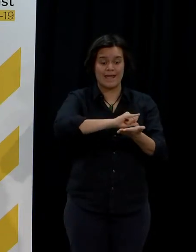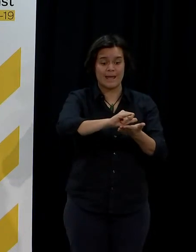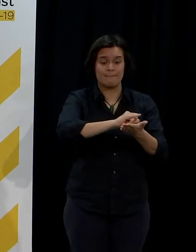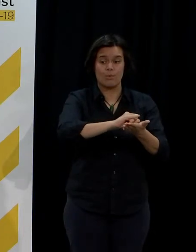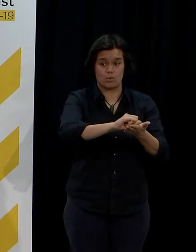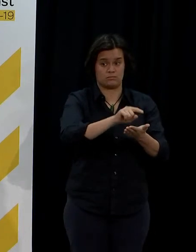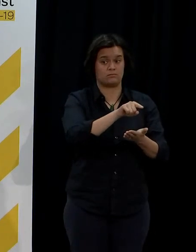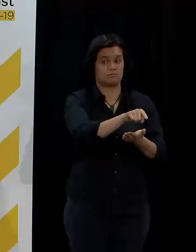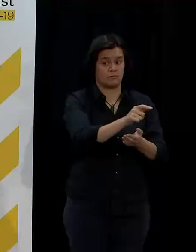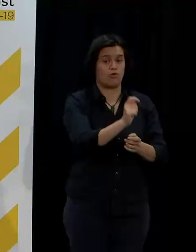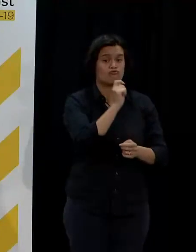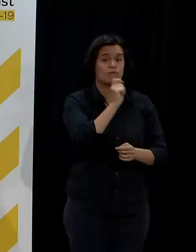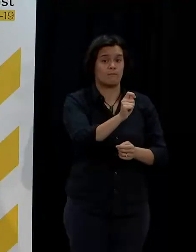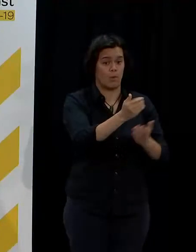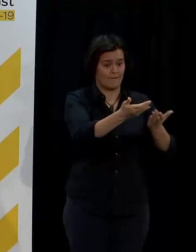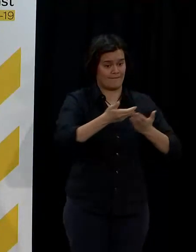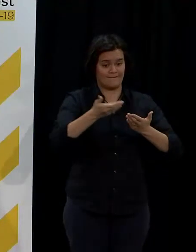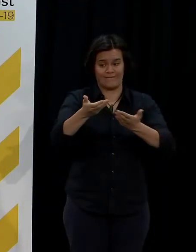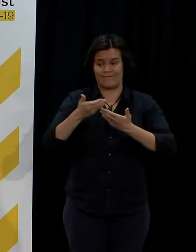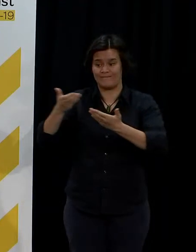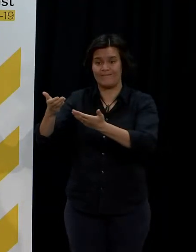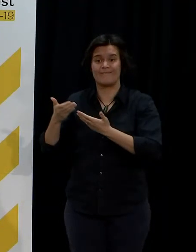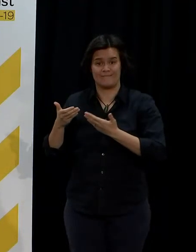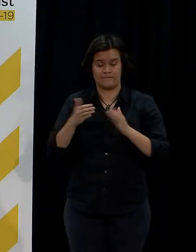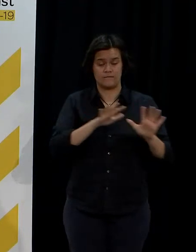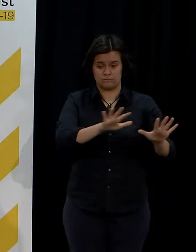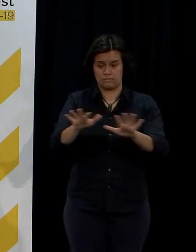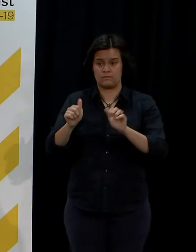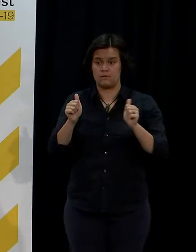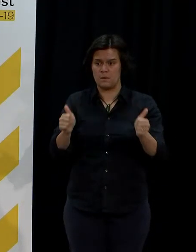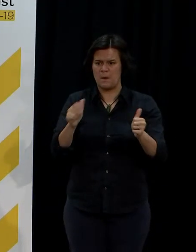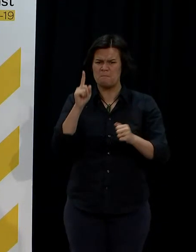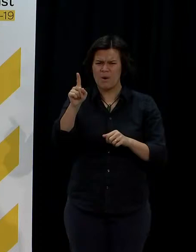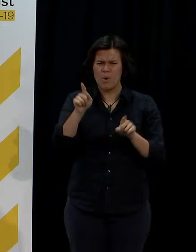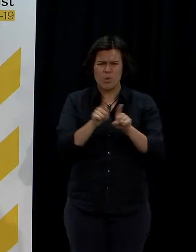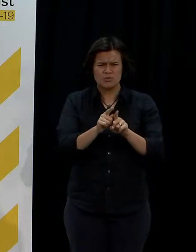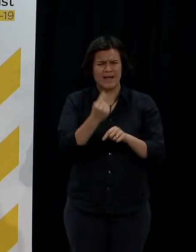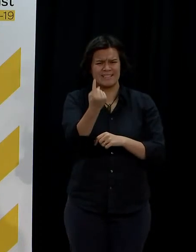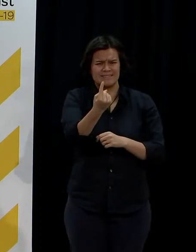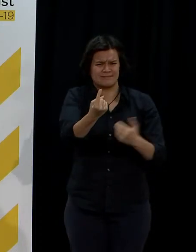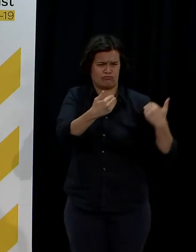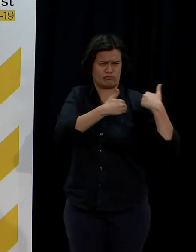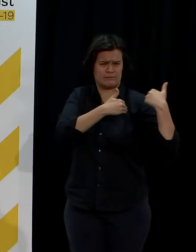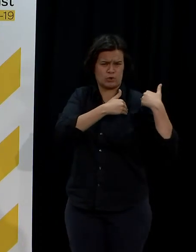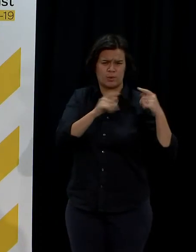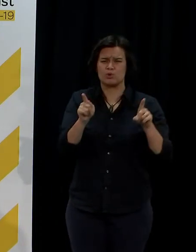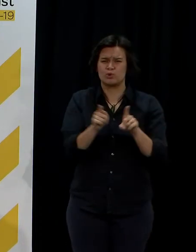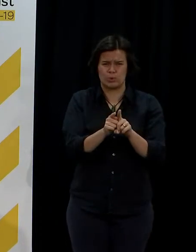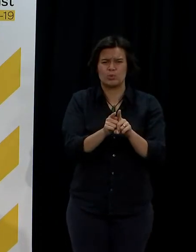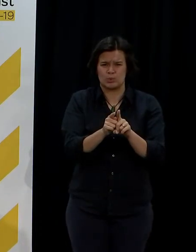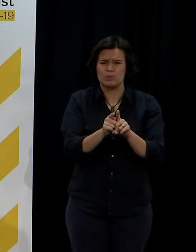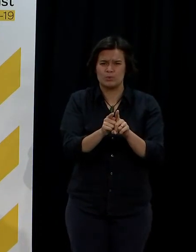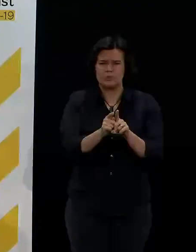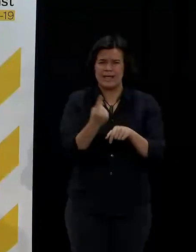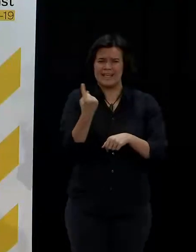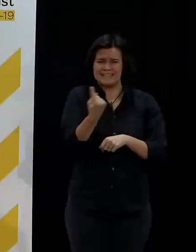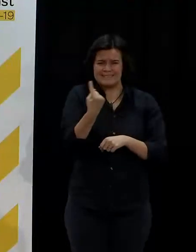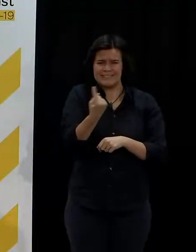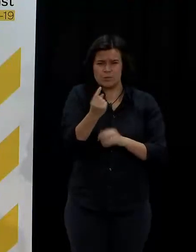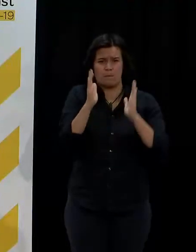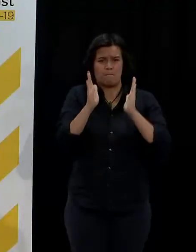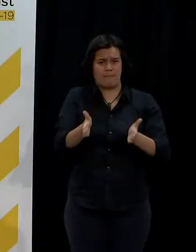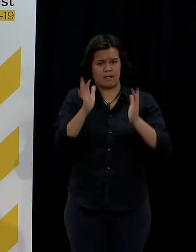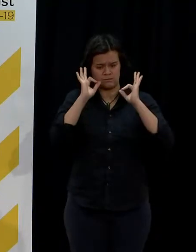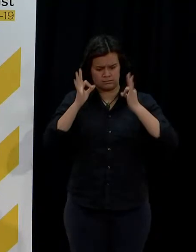been seeing. But of course, we actually want people to do their bit as well. We need everyone to make sure they're following the rules